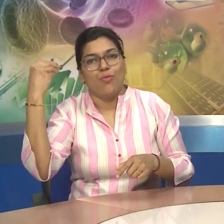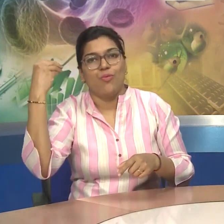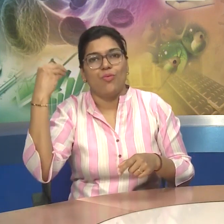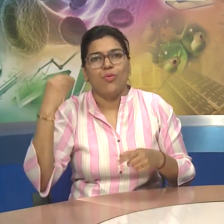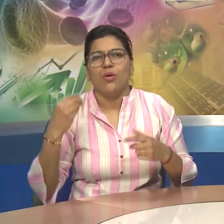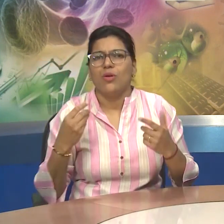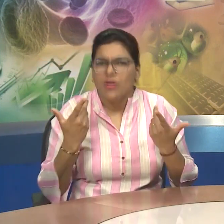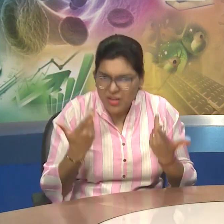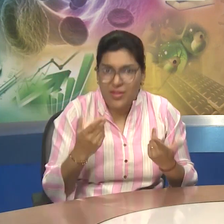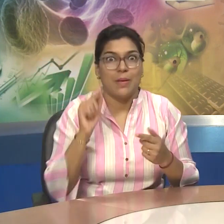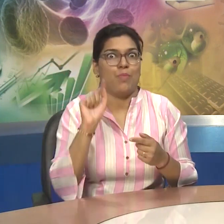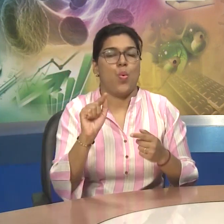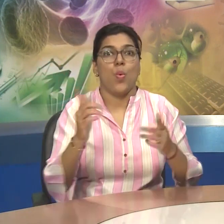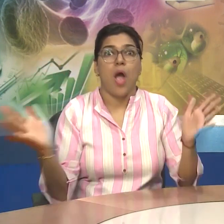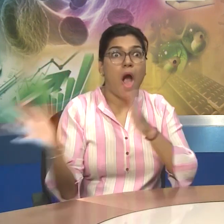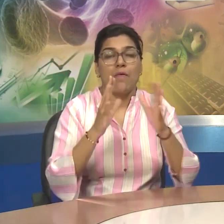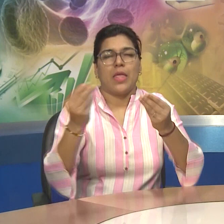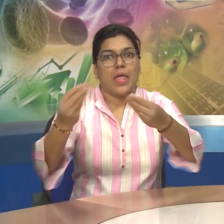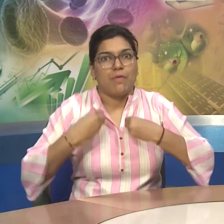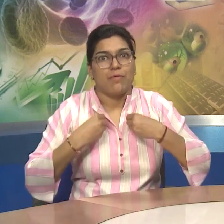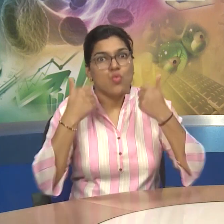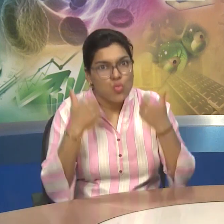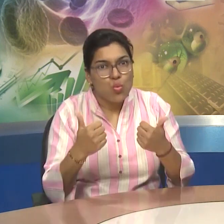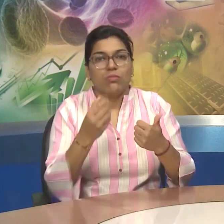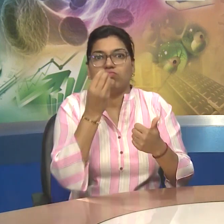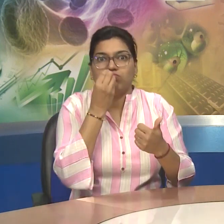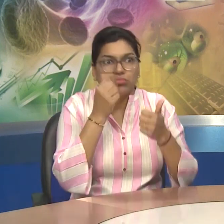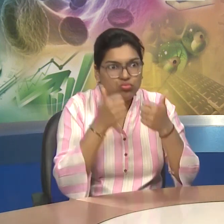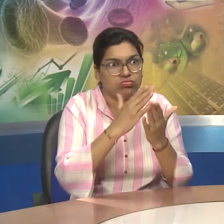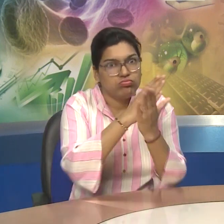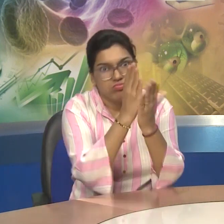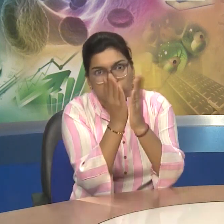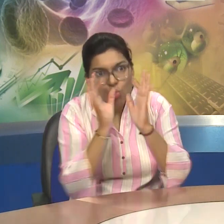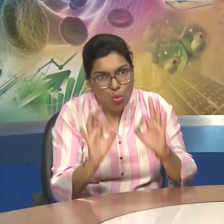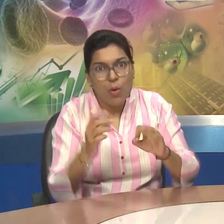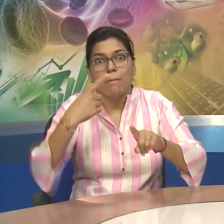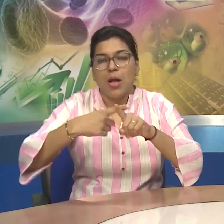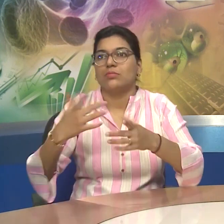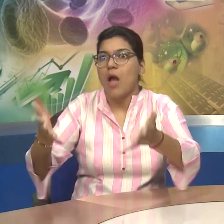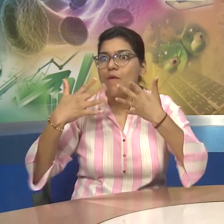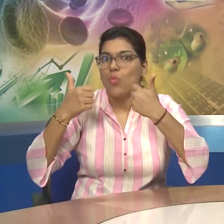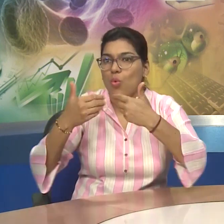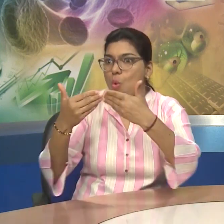It Is Important For One To Have A Good Memory